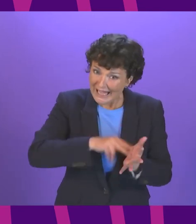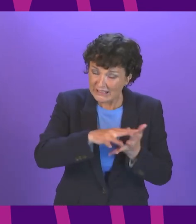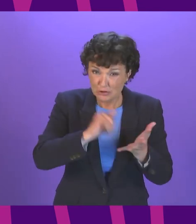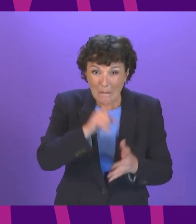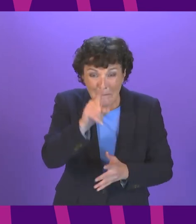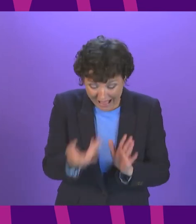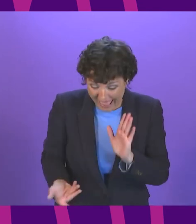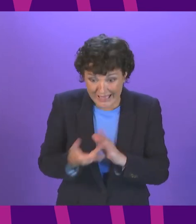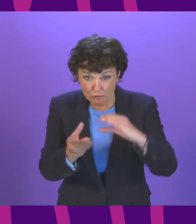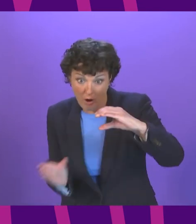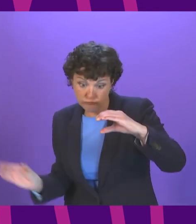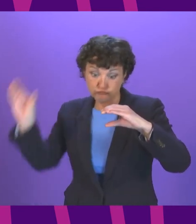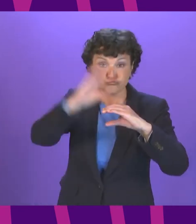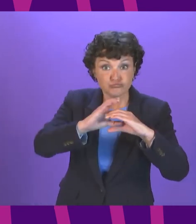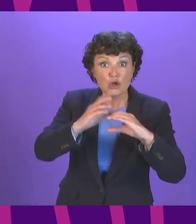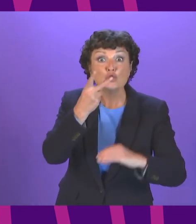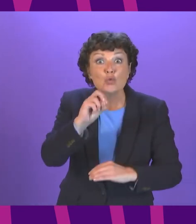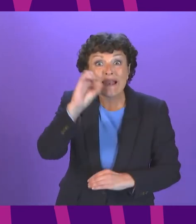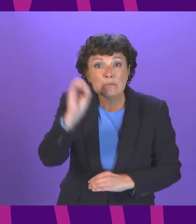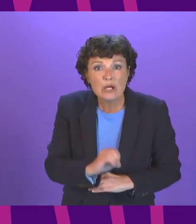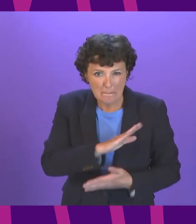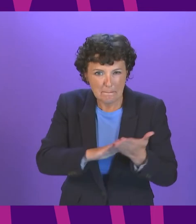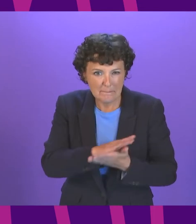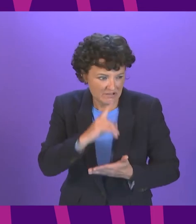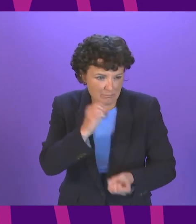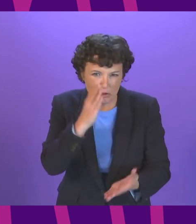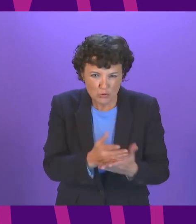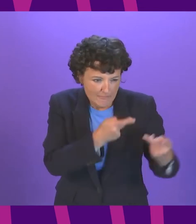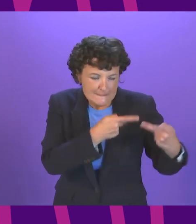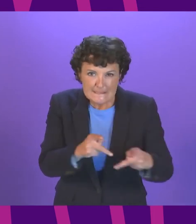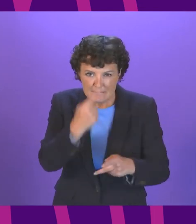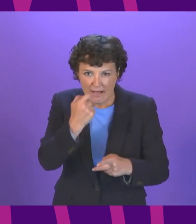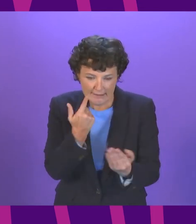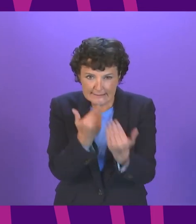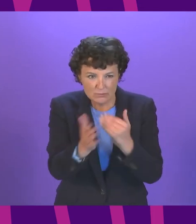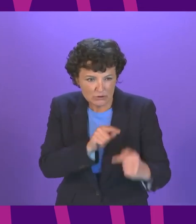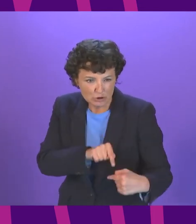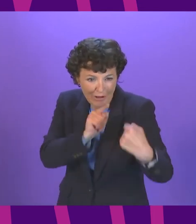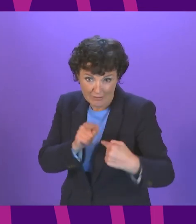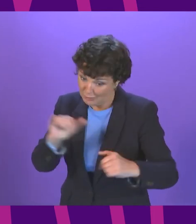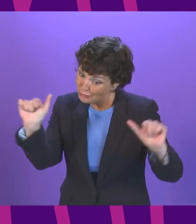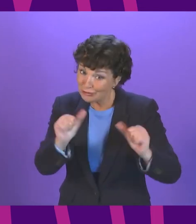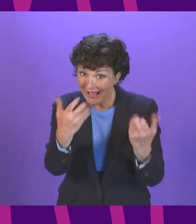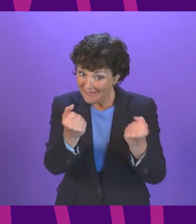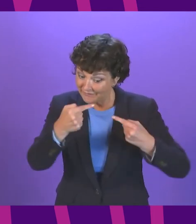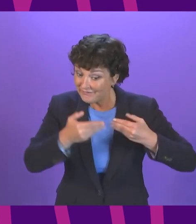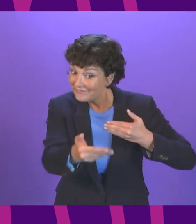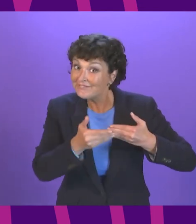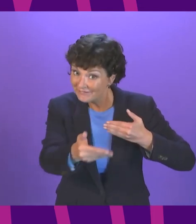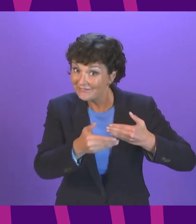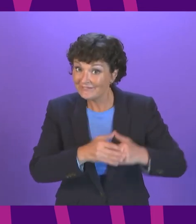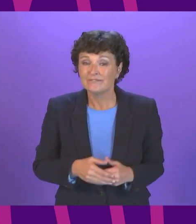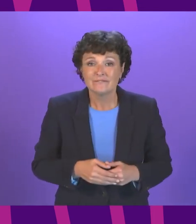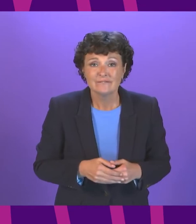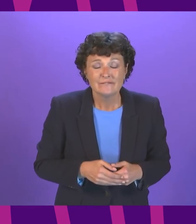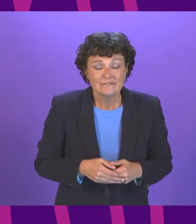will help transform the way we deliver services and ensure the system is ready to meet the challenges which still lie ahead as I said previously